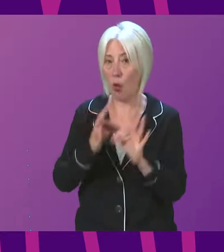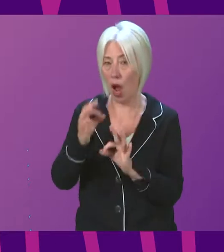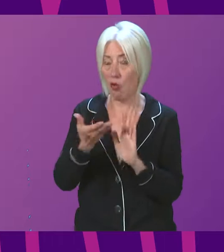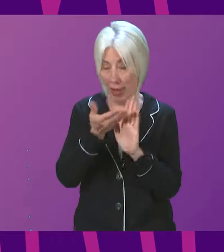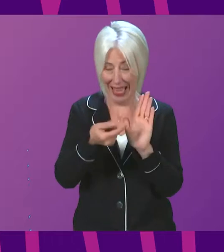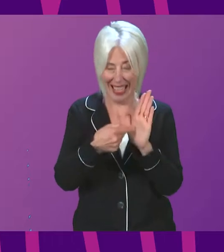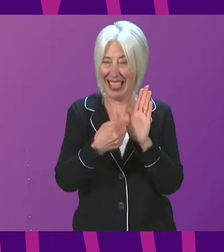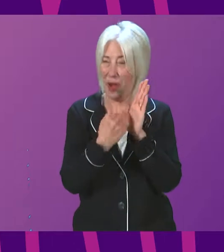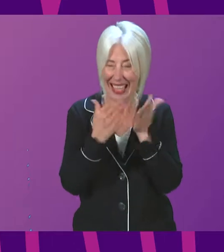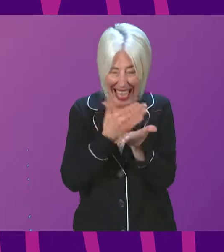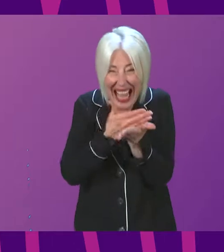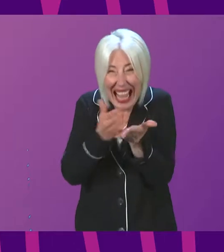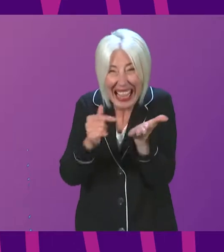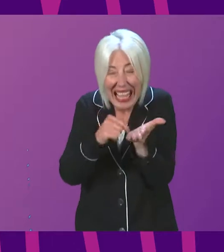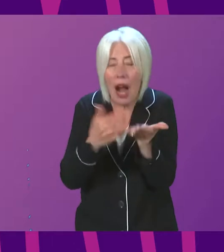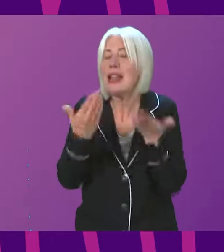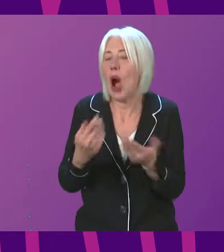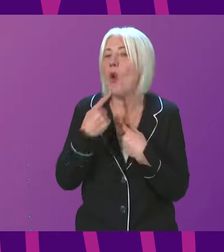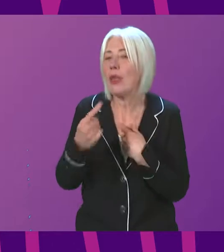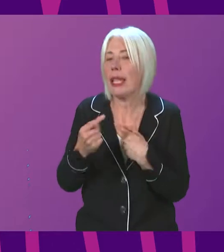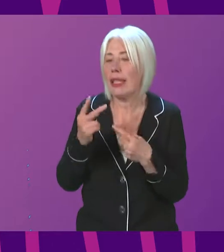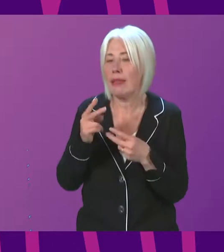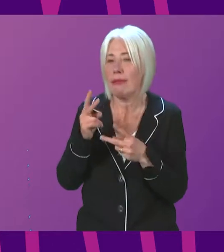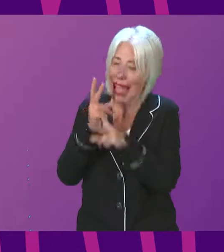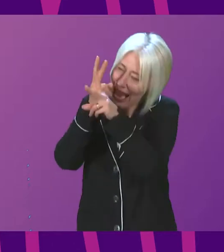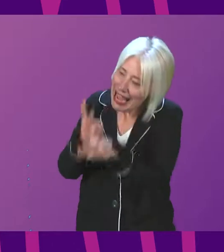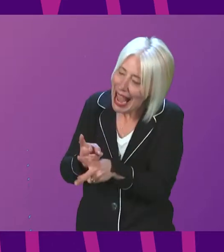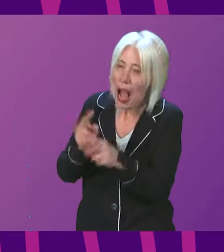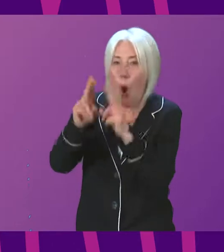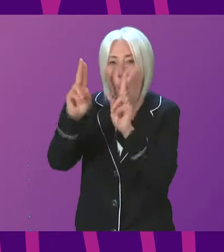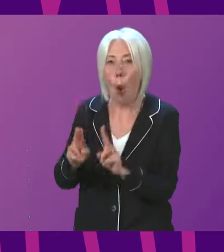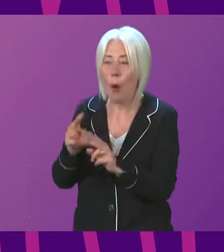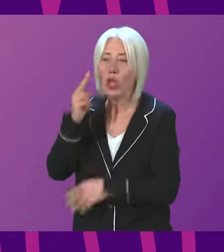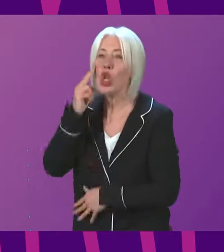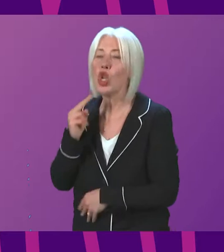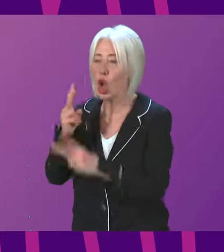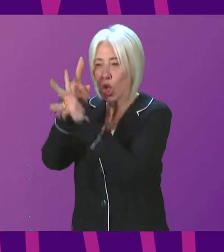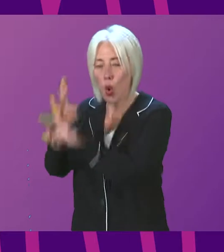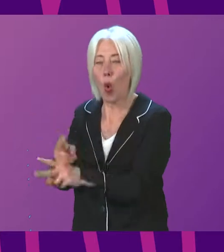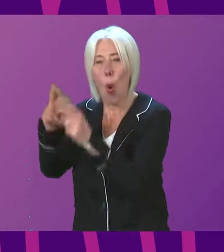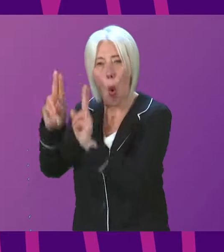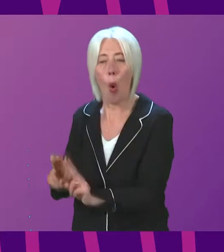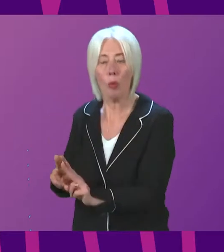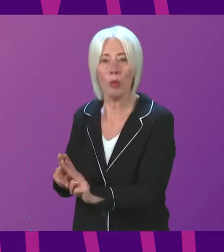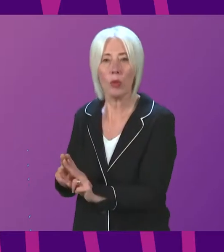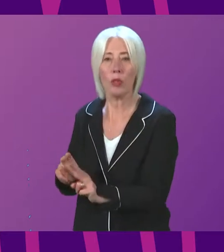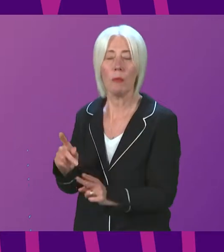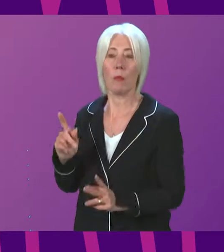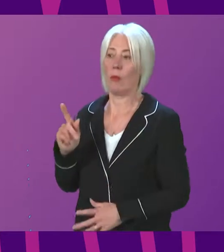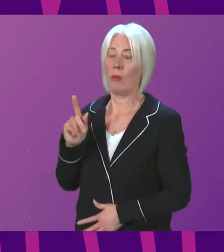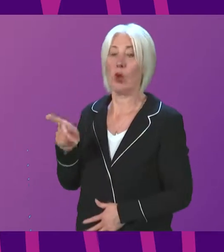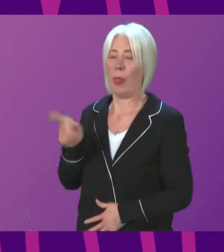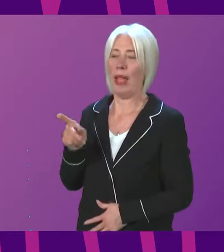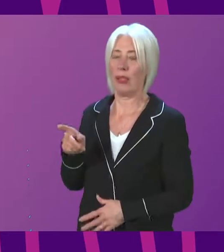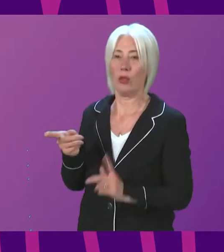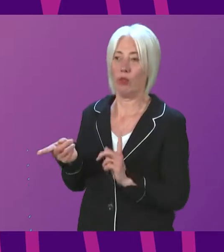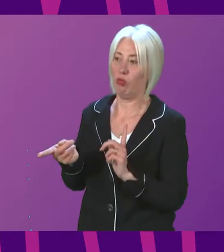mention of care and nursing homes. And I felt that was adequate to address the issues that Mr Rowley is raising with